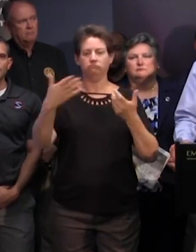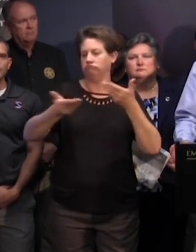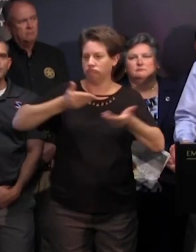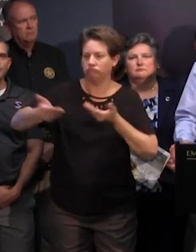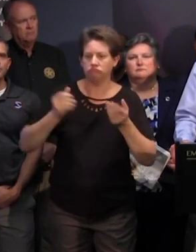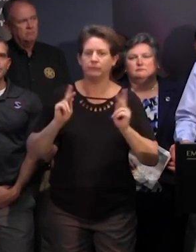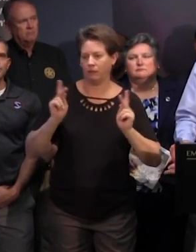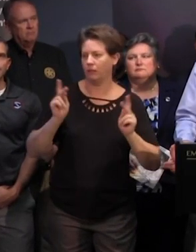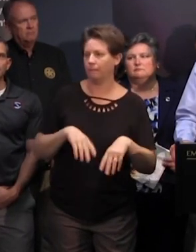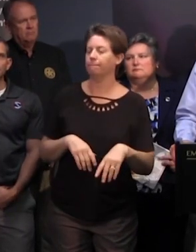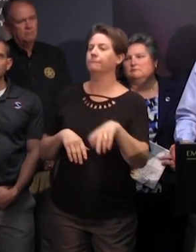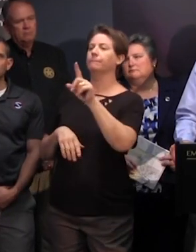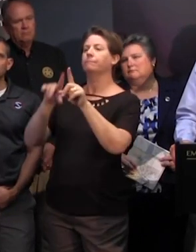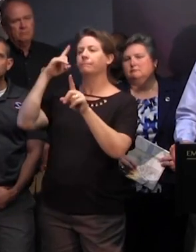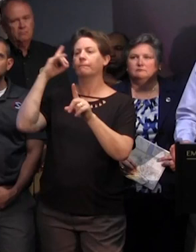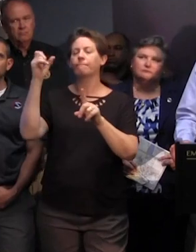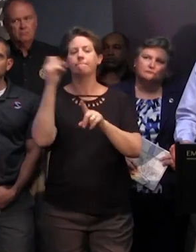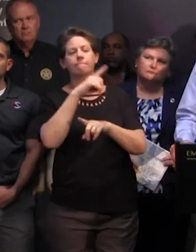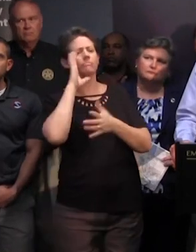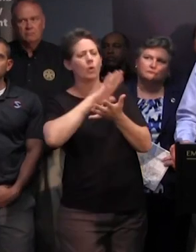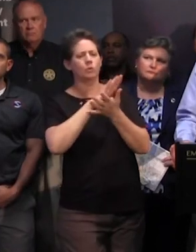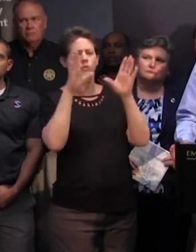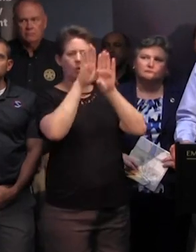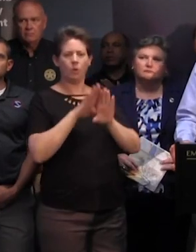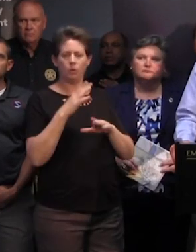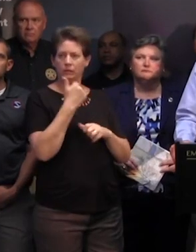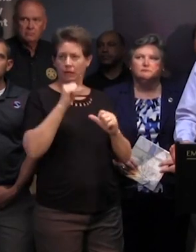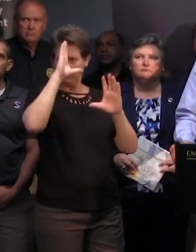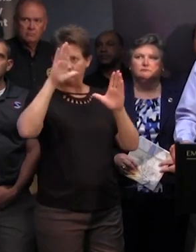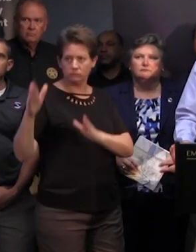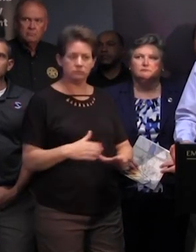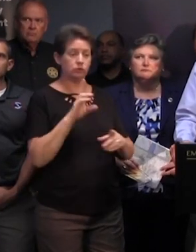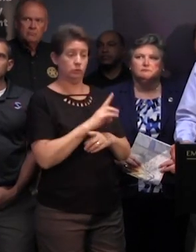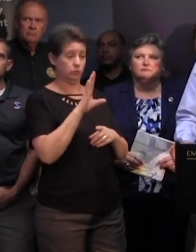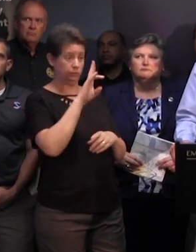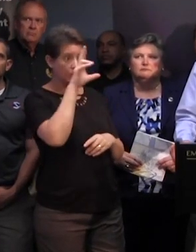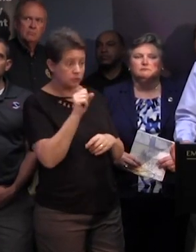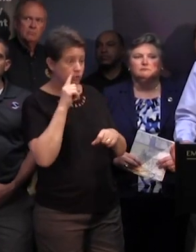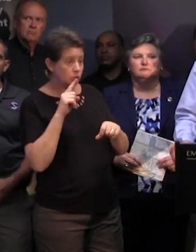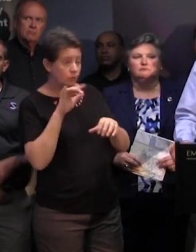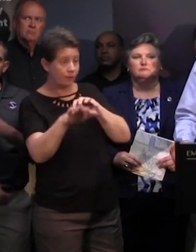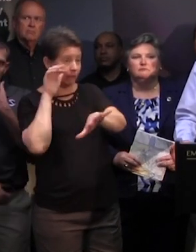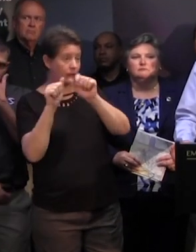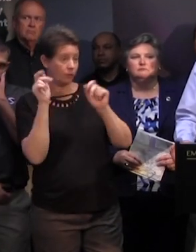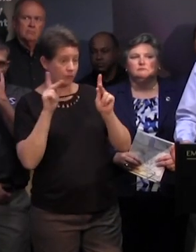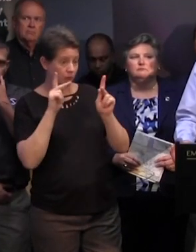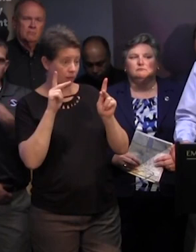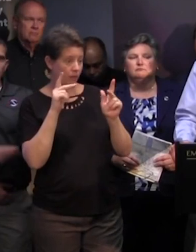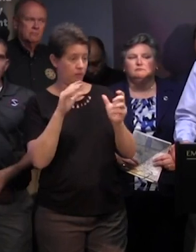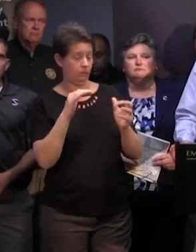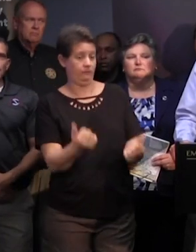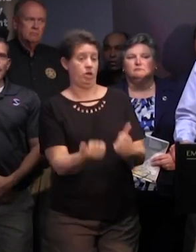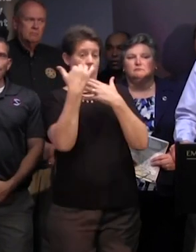people up as possible governor with all those schools closed are there any plans in place to use those school buses to evacuate people at shelters farther north if